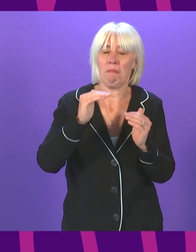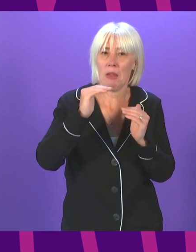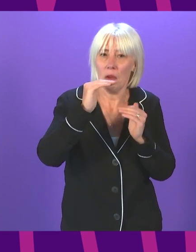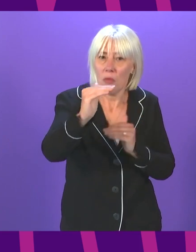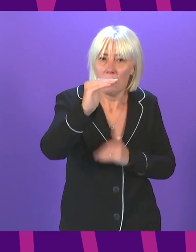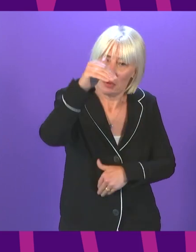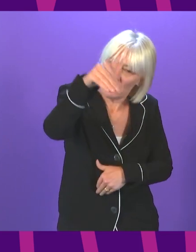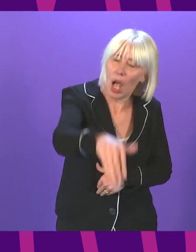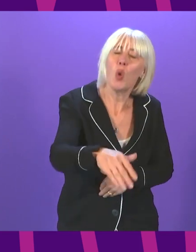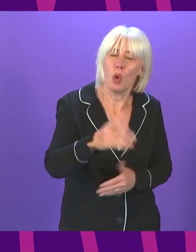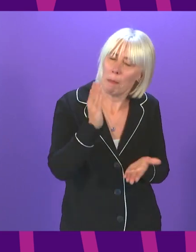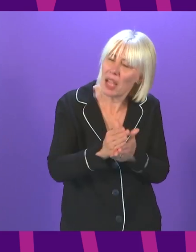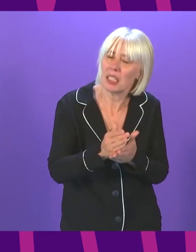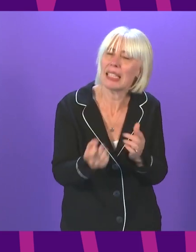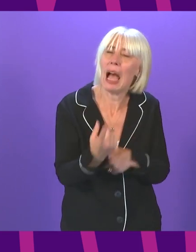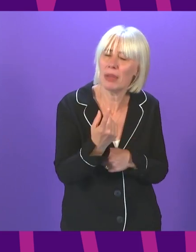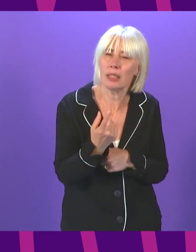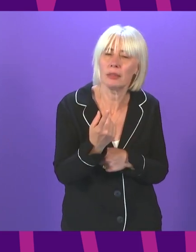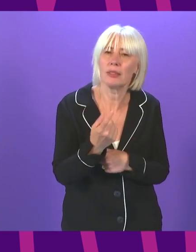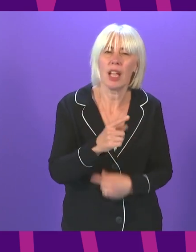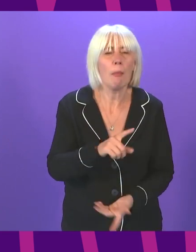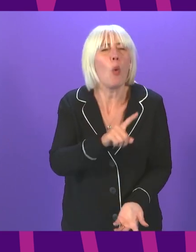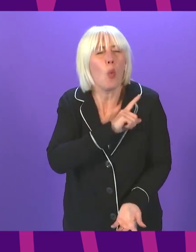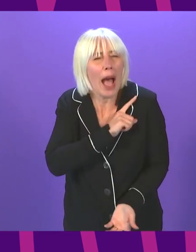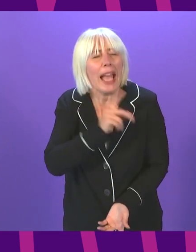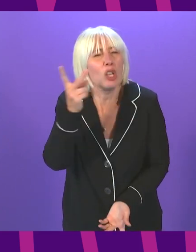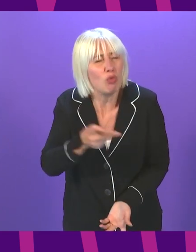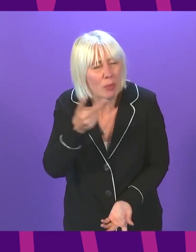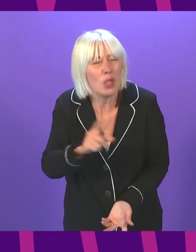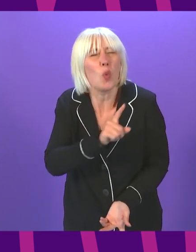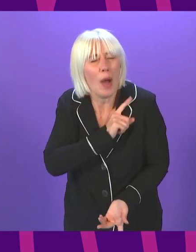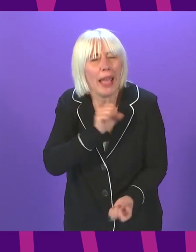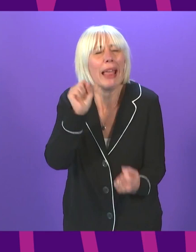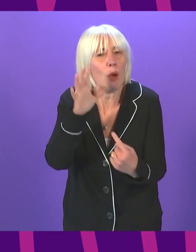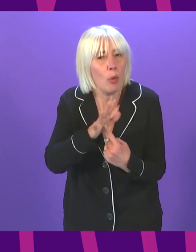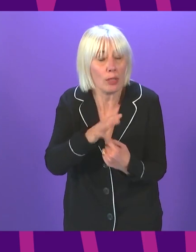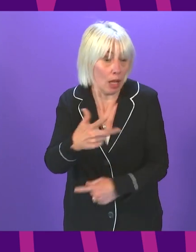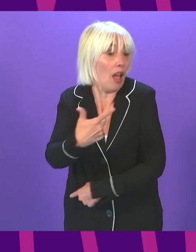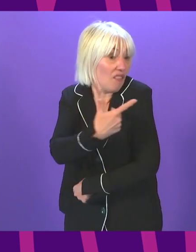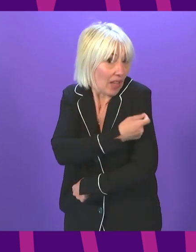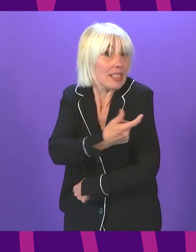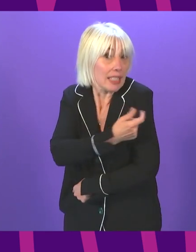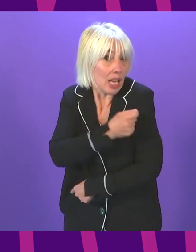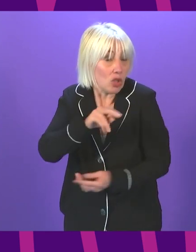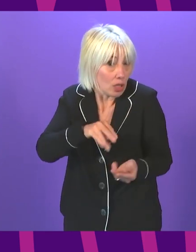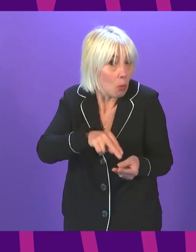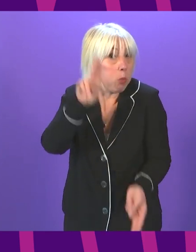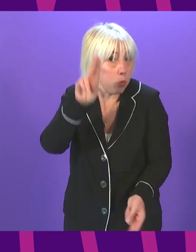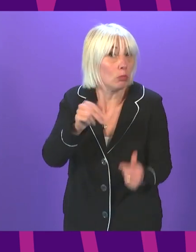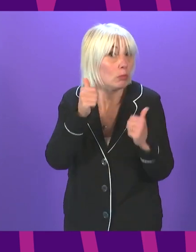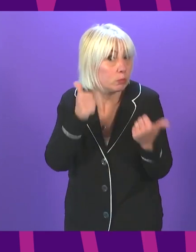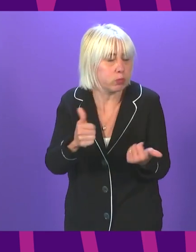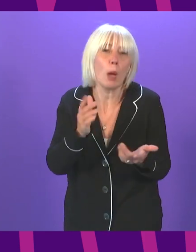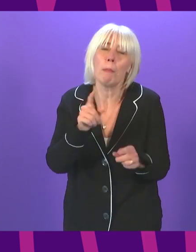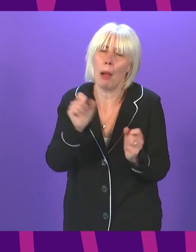Let me now explain again why that is so important, even with vaccination levels as high as they are.